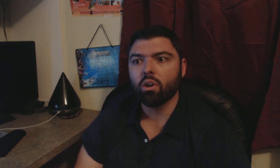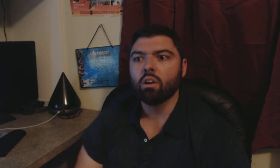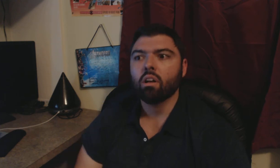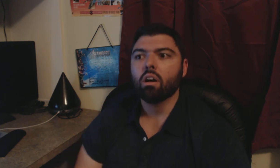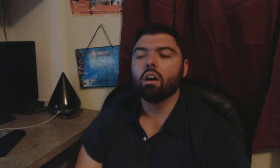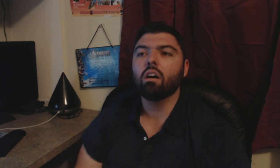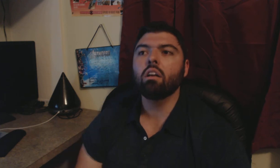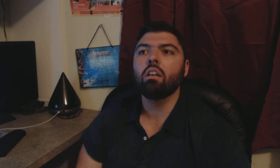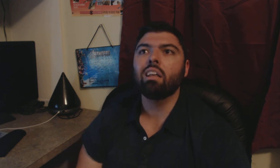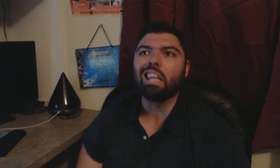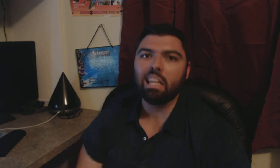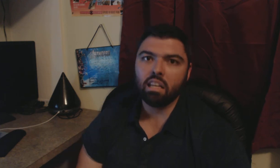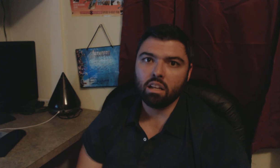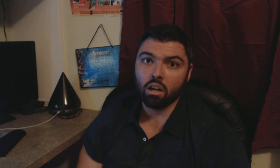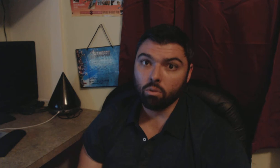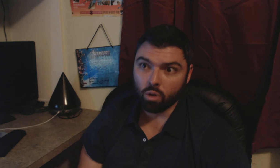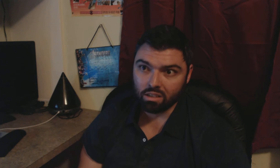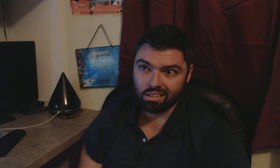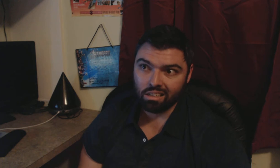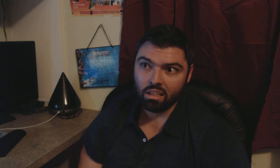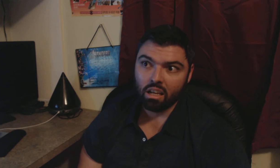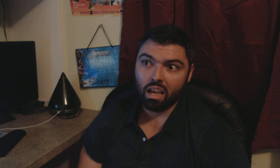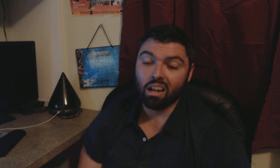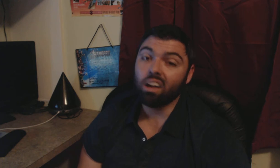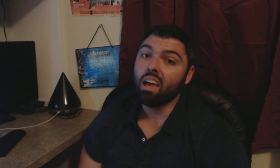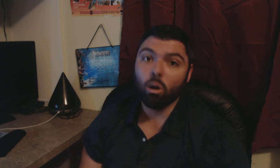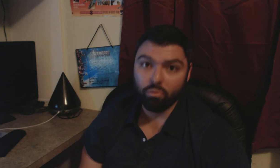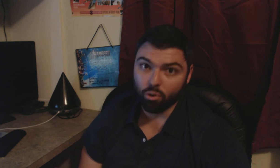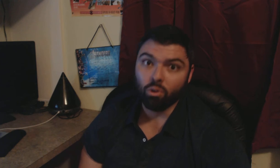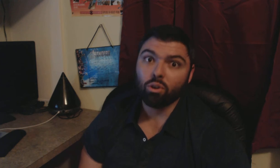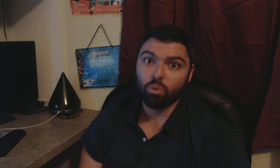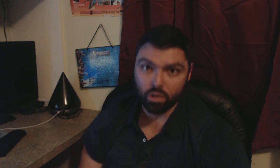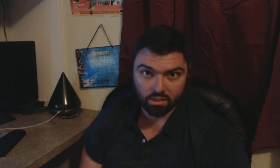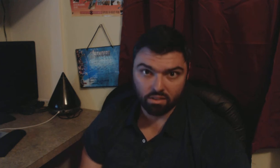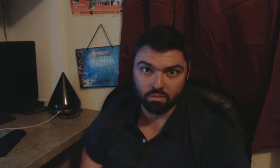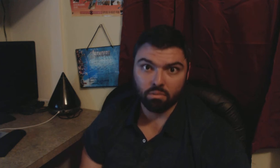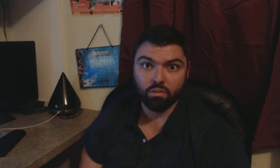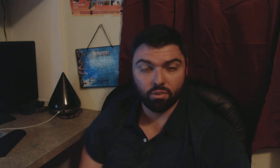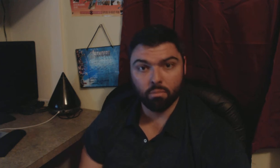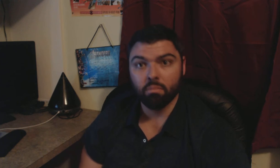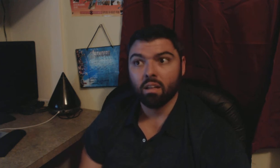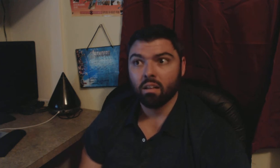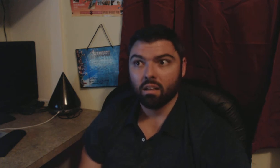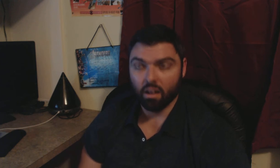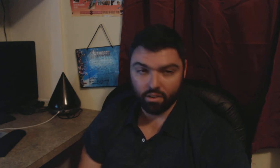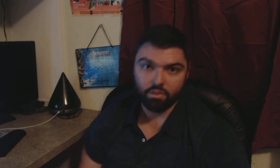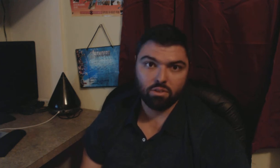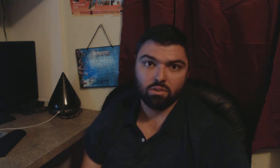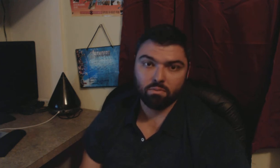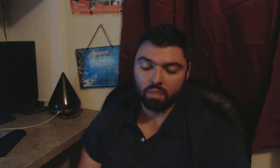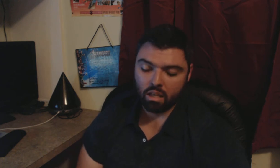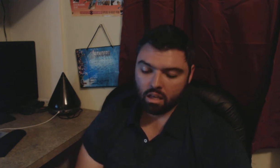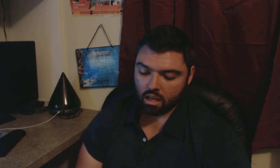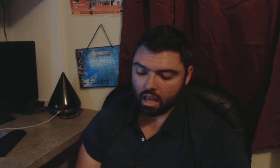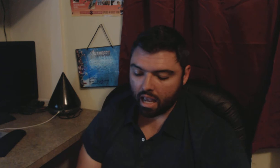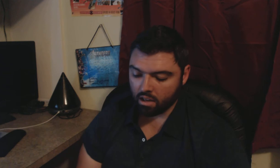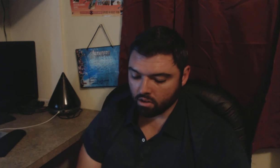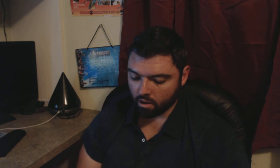unneeded unwanted and unhelpful criticism from others and